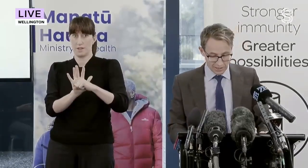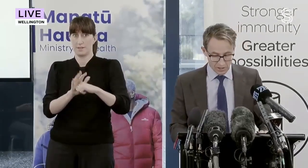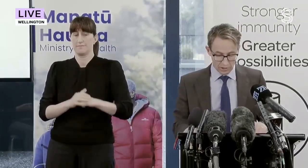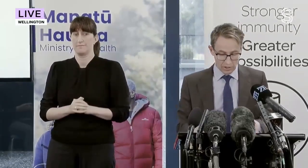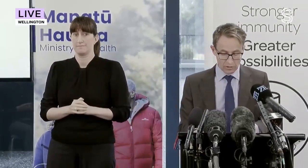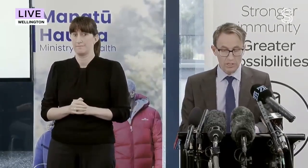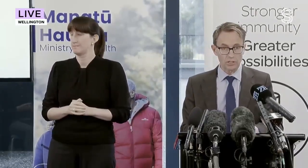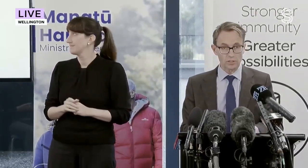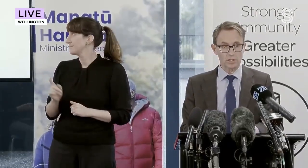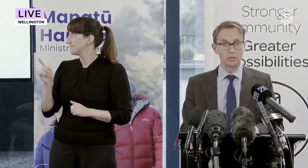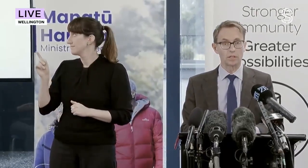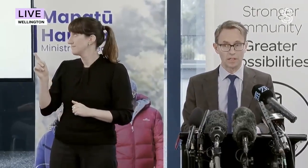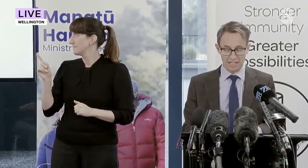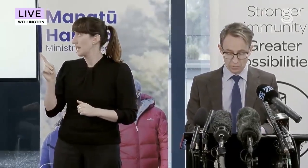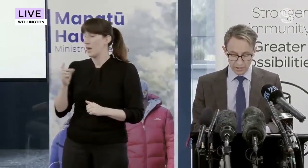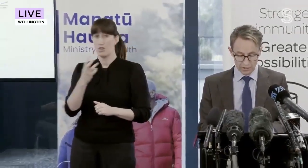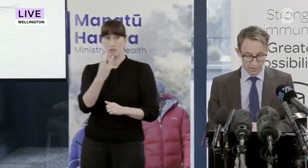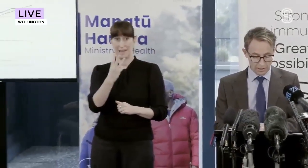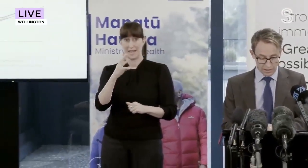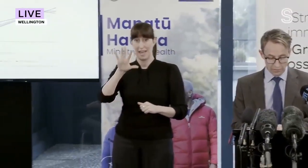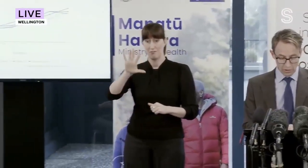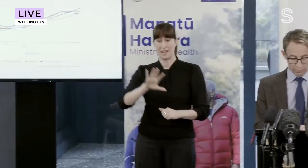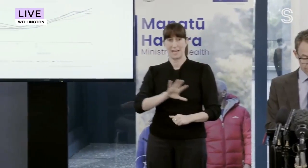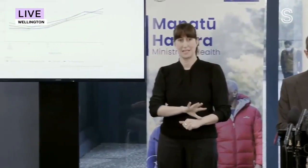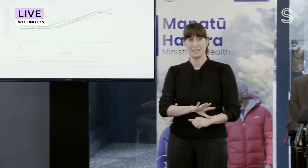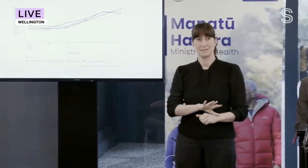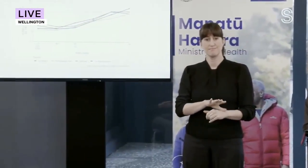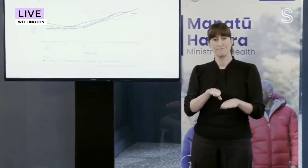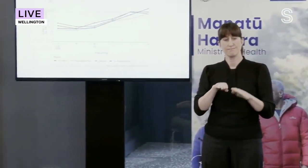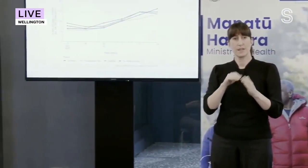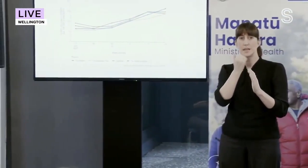see in at least three of those regions last week, they did level off.